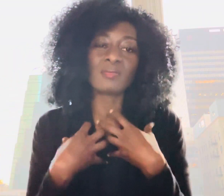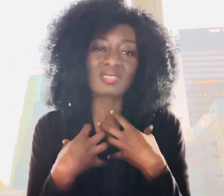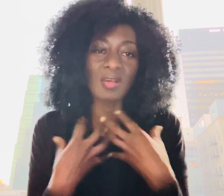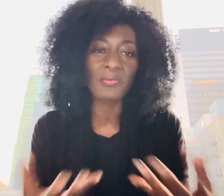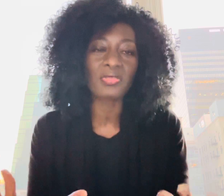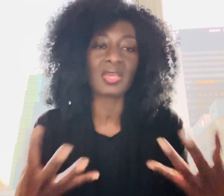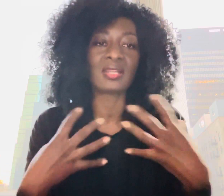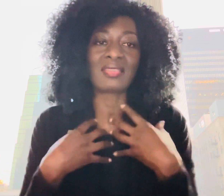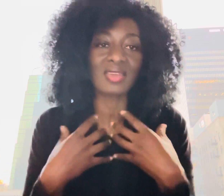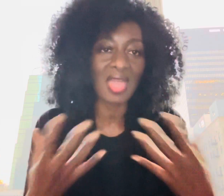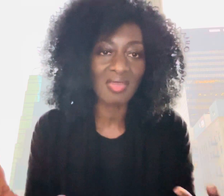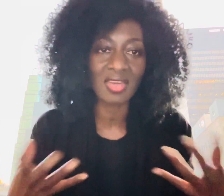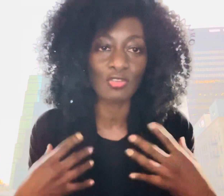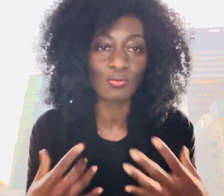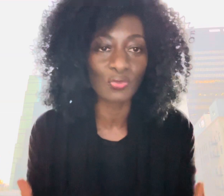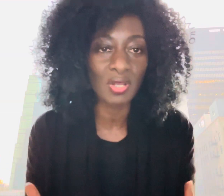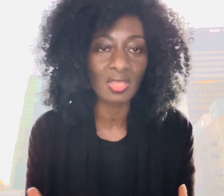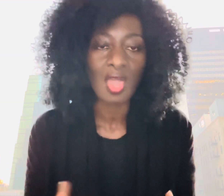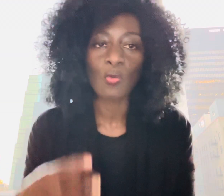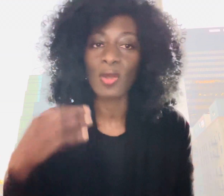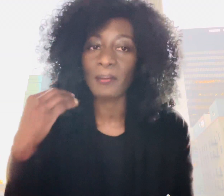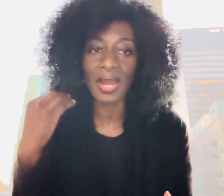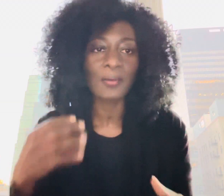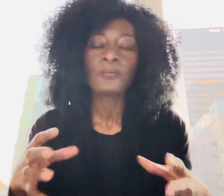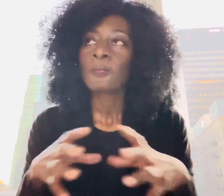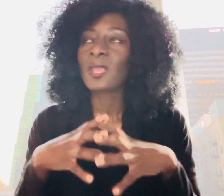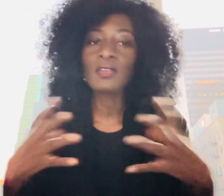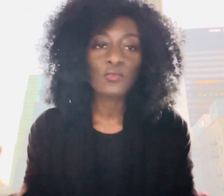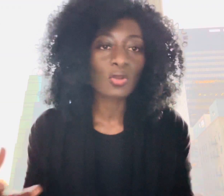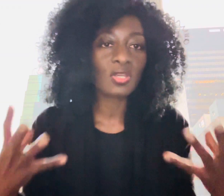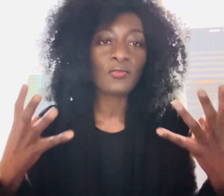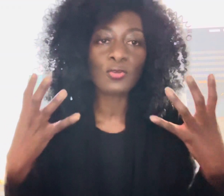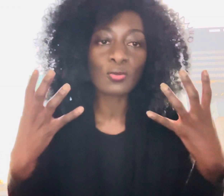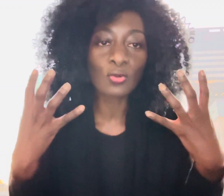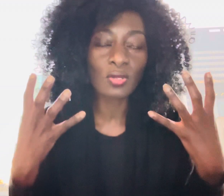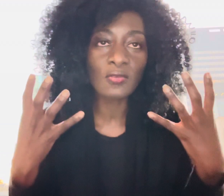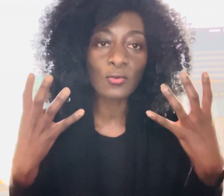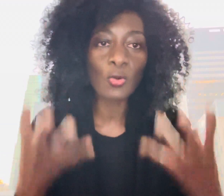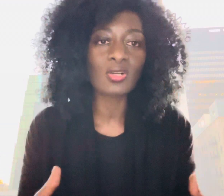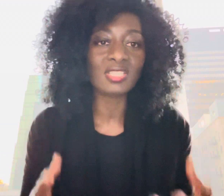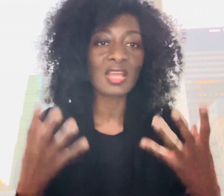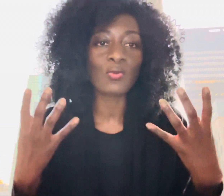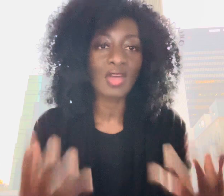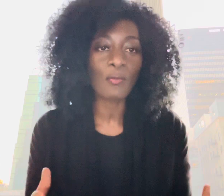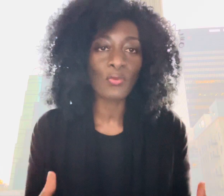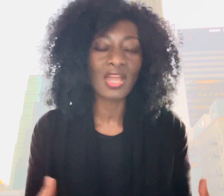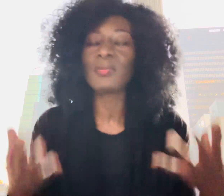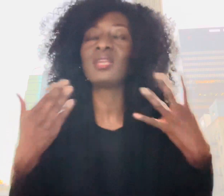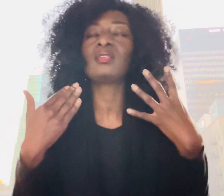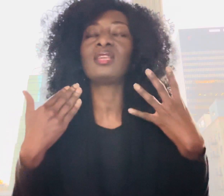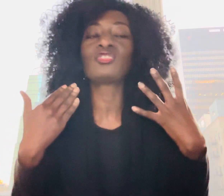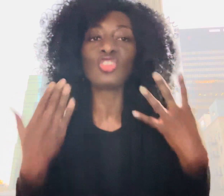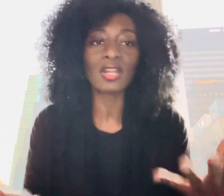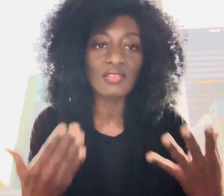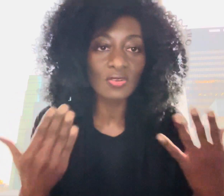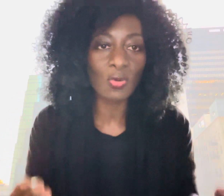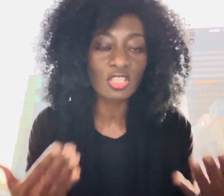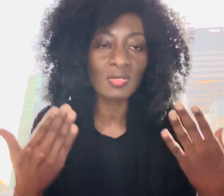something like the air that you breathe whereby if you're not if you don't if you go a day without praying I mean it's not even going to be